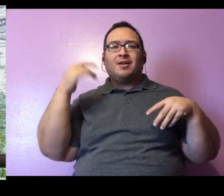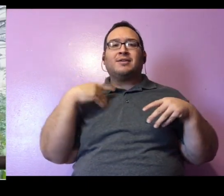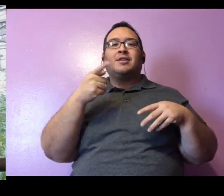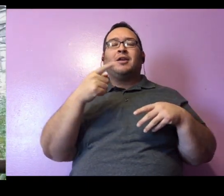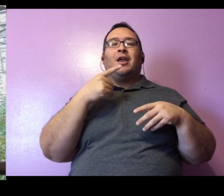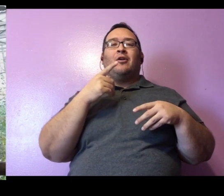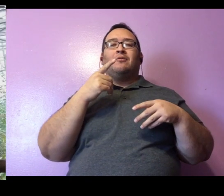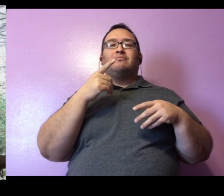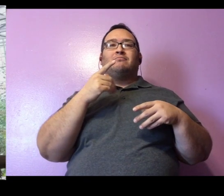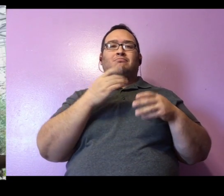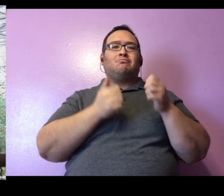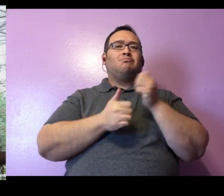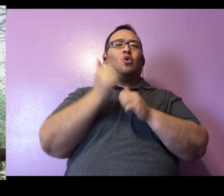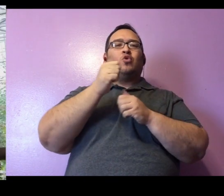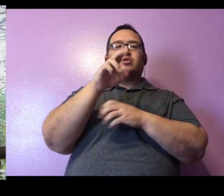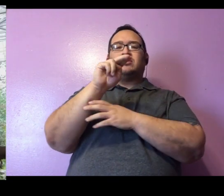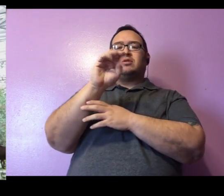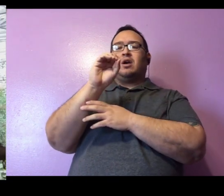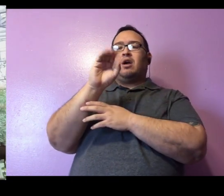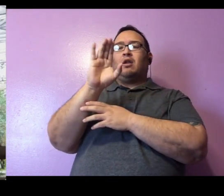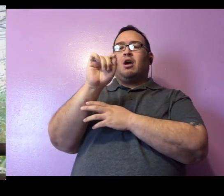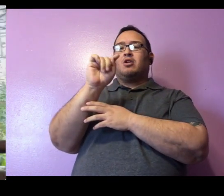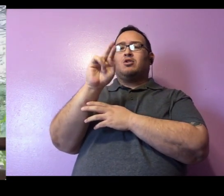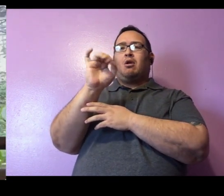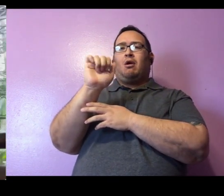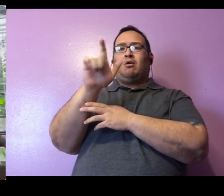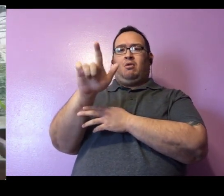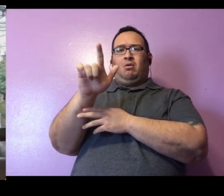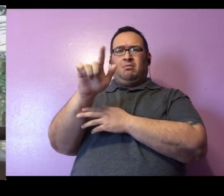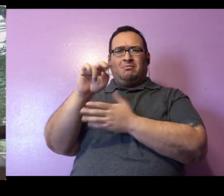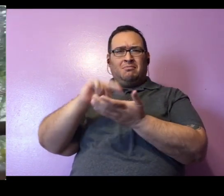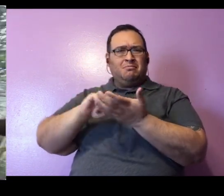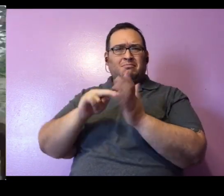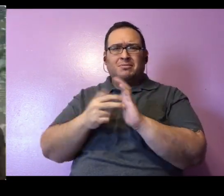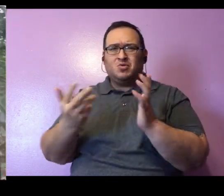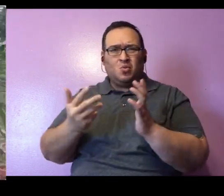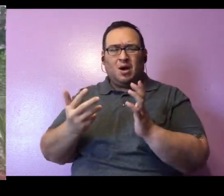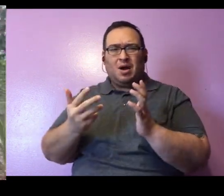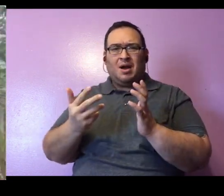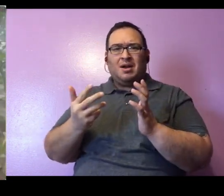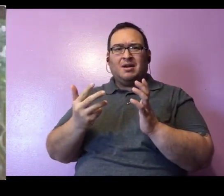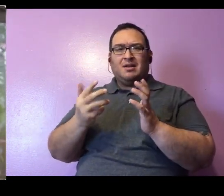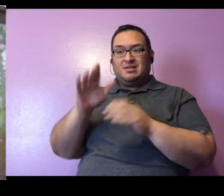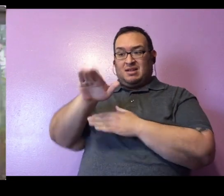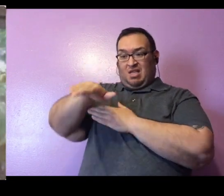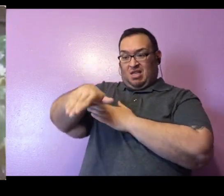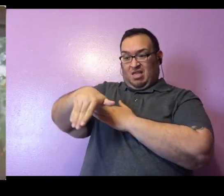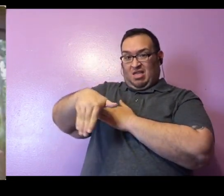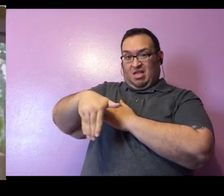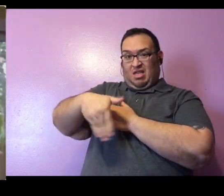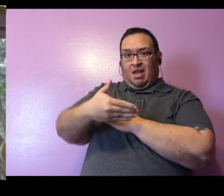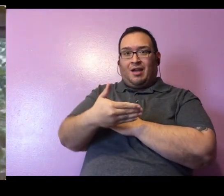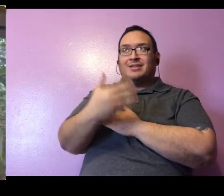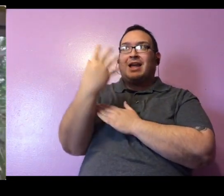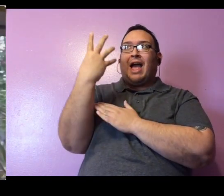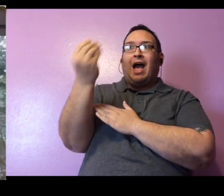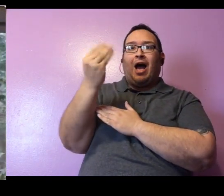primarily nocturnal. And if you know what nocturnal means, it means that you are out and about when it is super dark and nighttime.